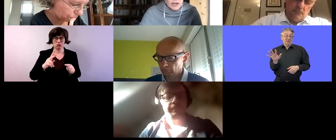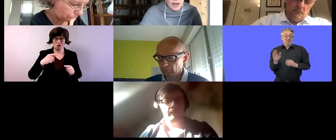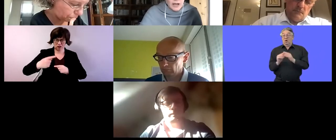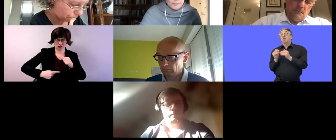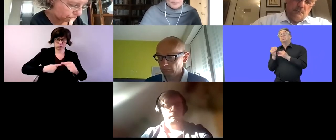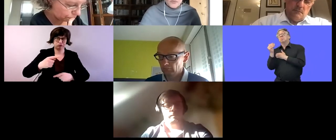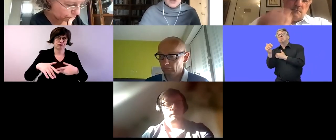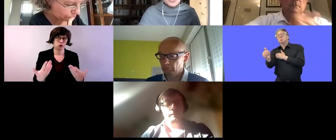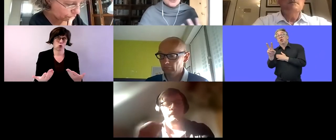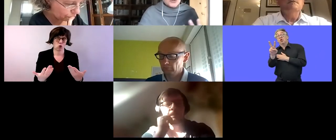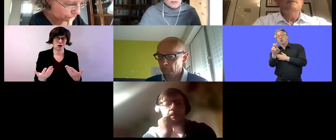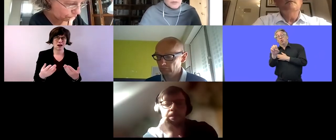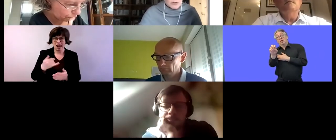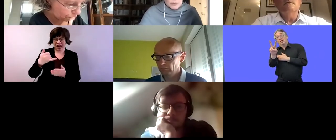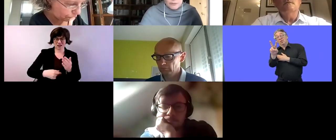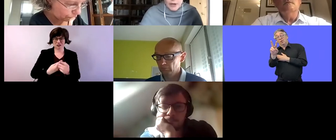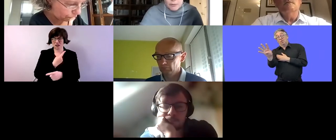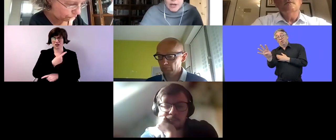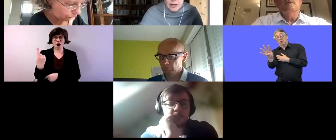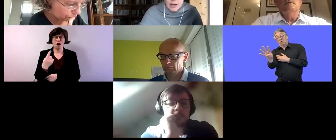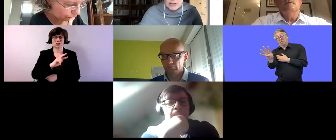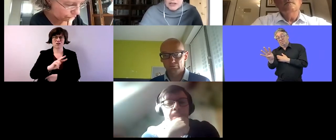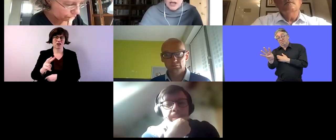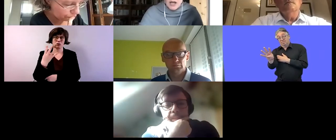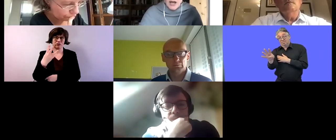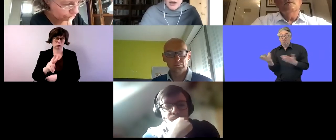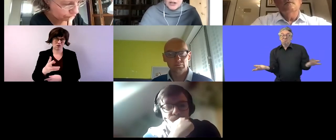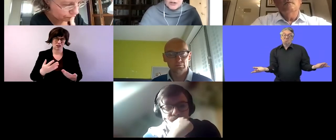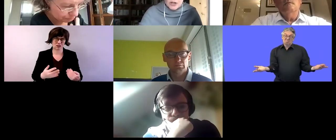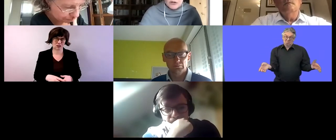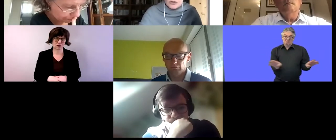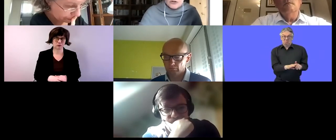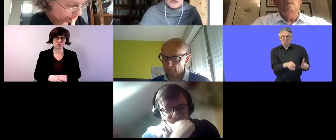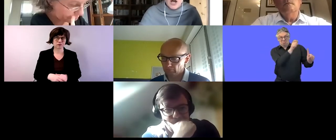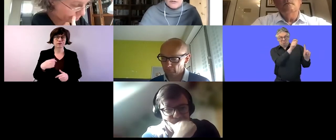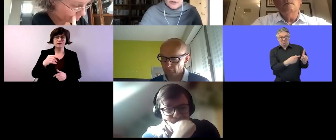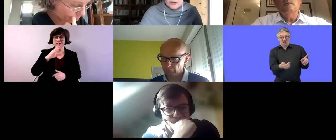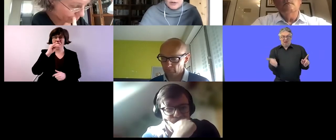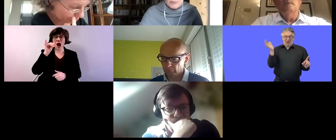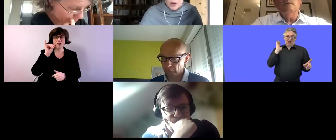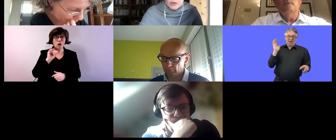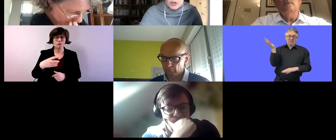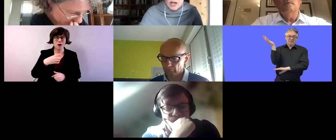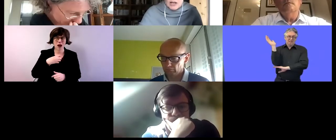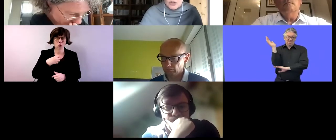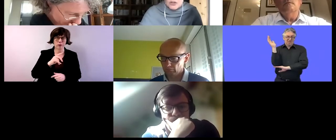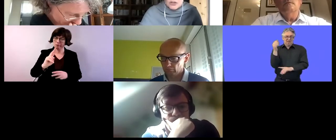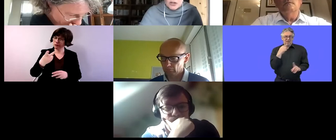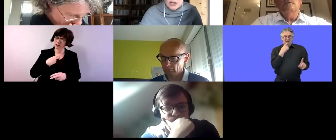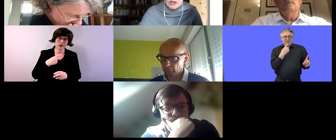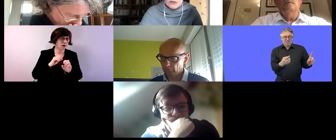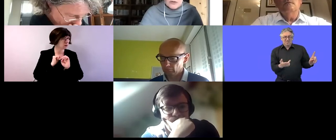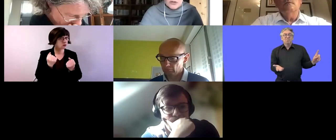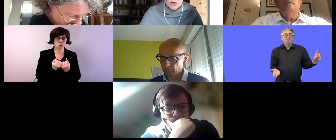the um issues that mr wolfmeyer was highlighting that solving some employment challenges